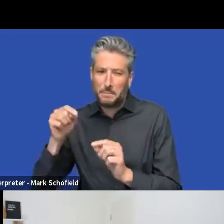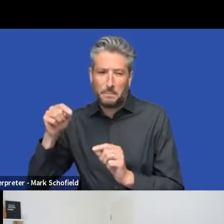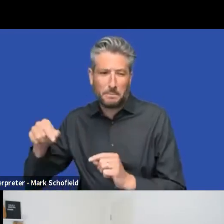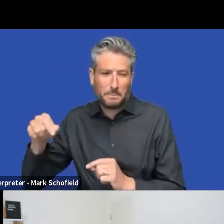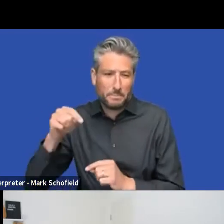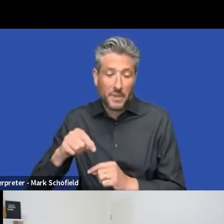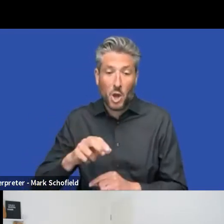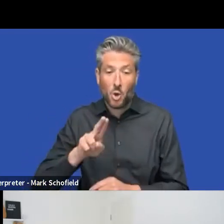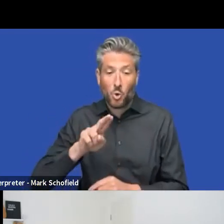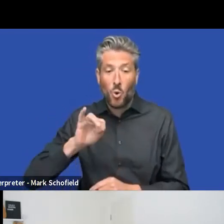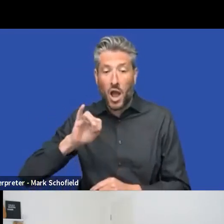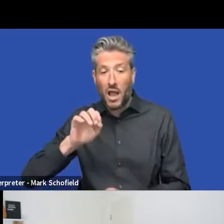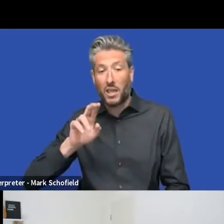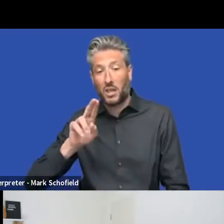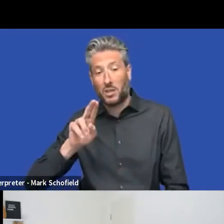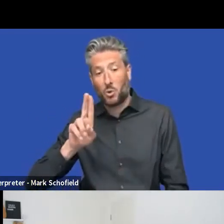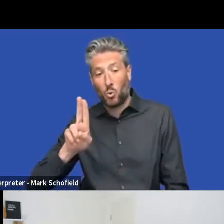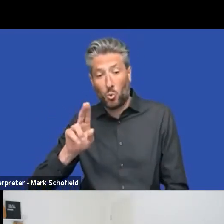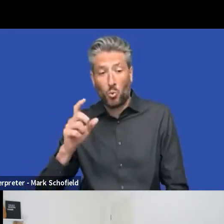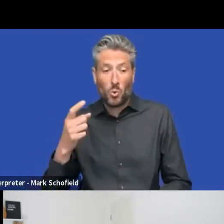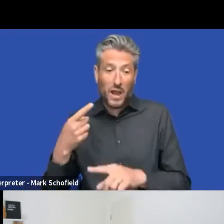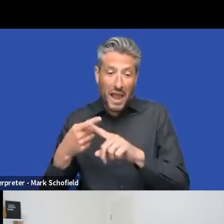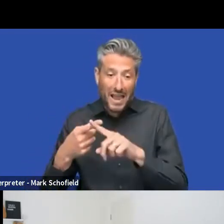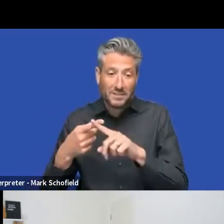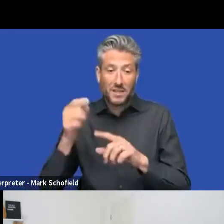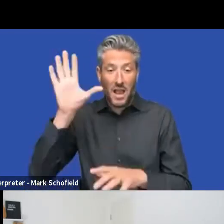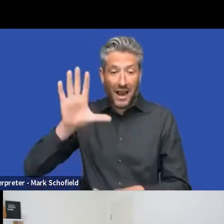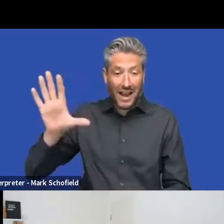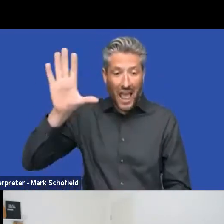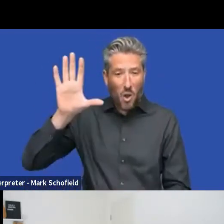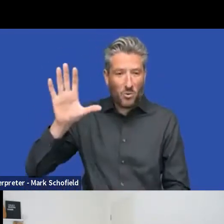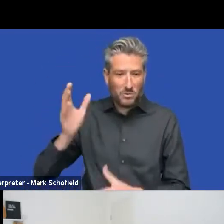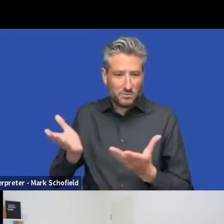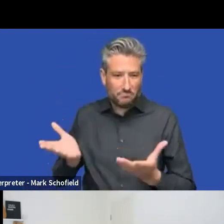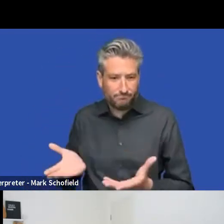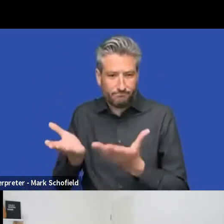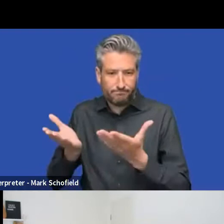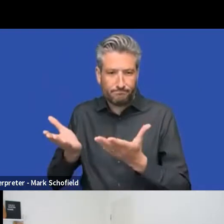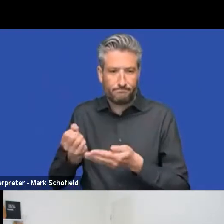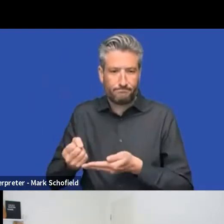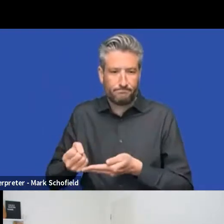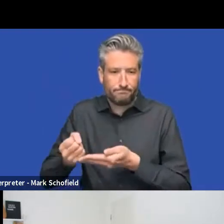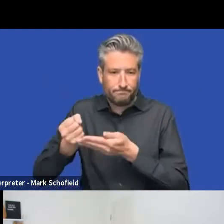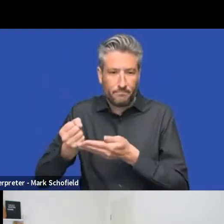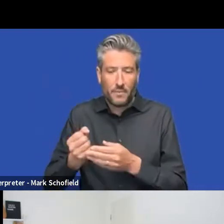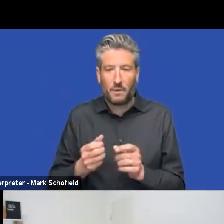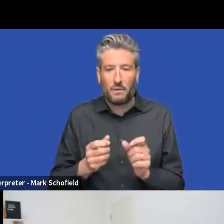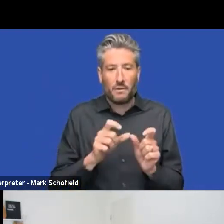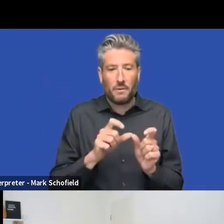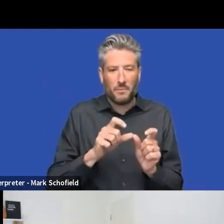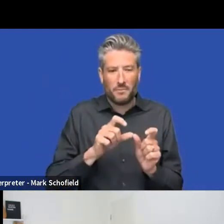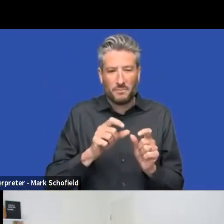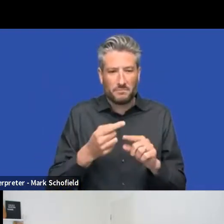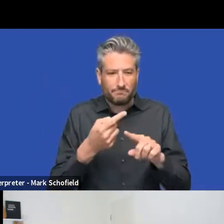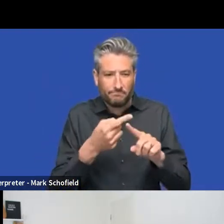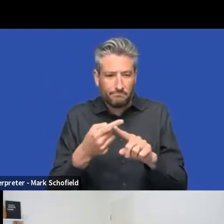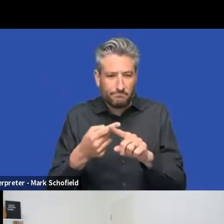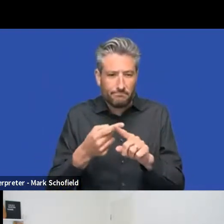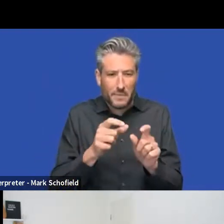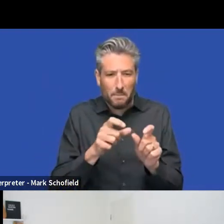the cloud, the cloud team. And, and we also help, of course, bug fixing and features for, for the CMS version